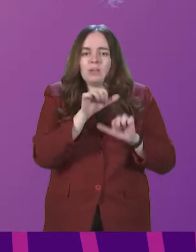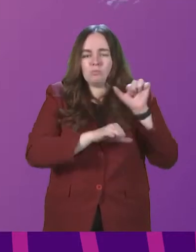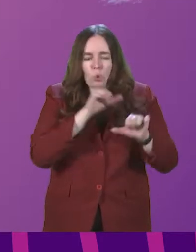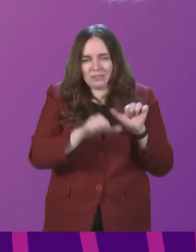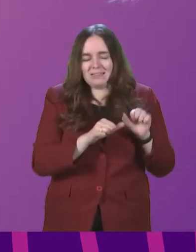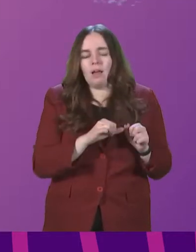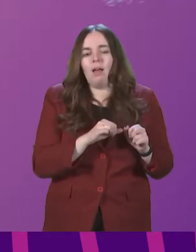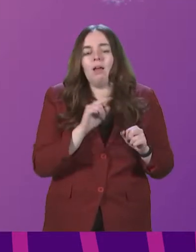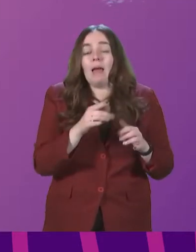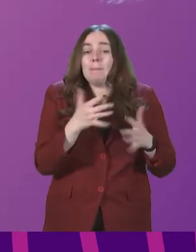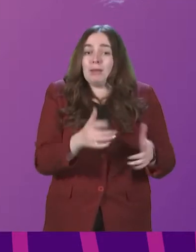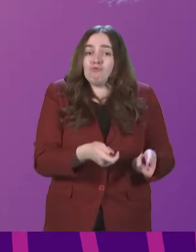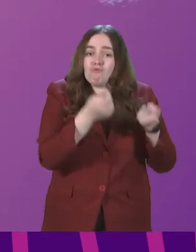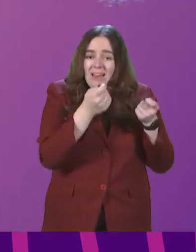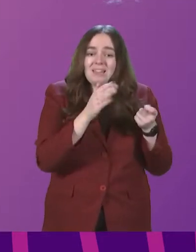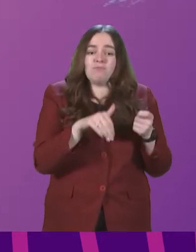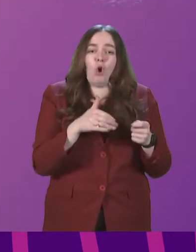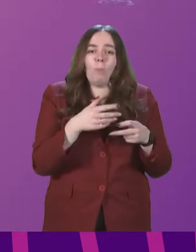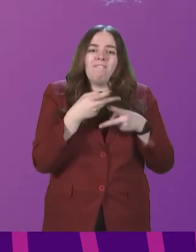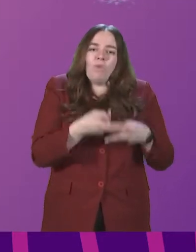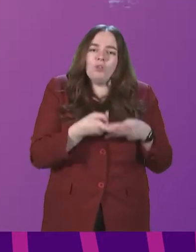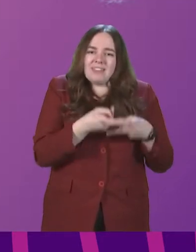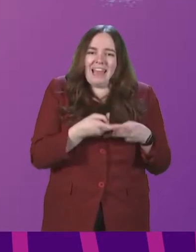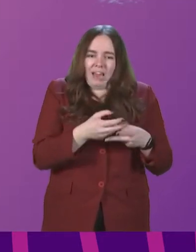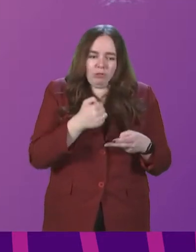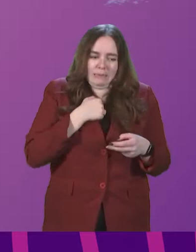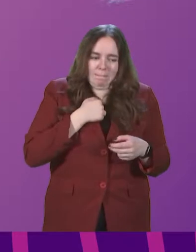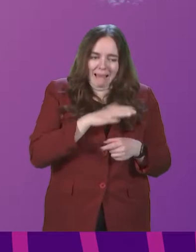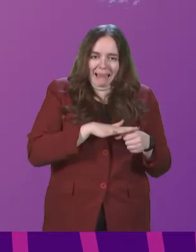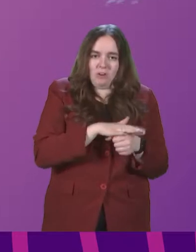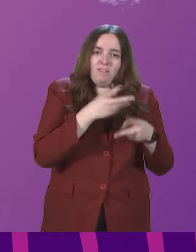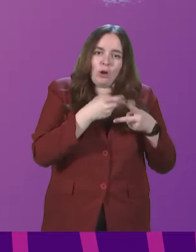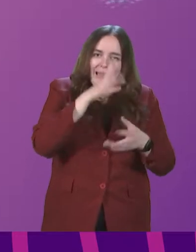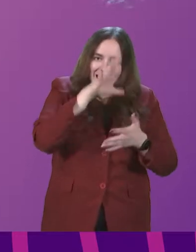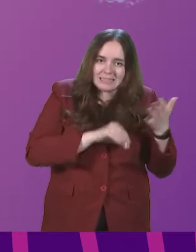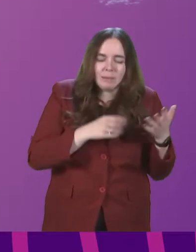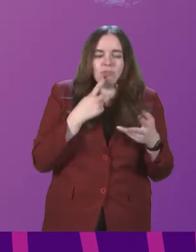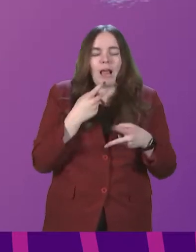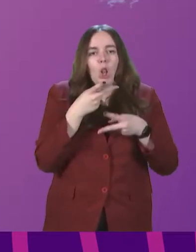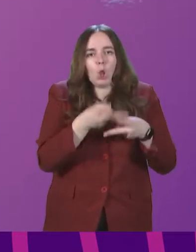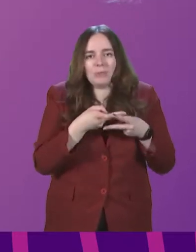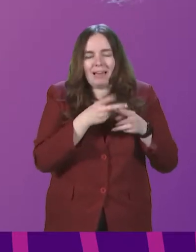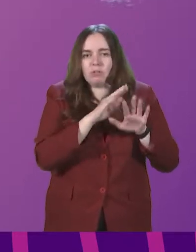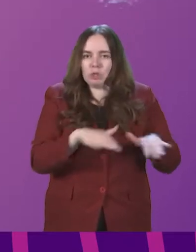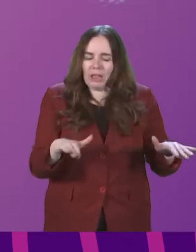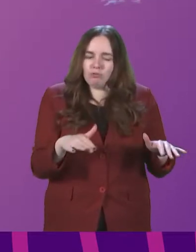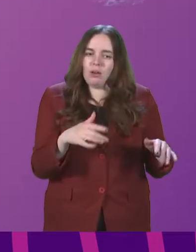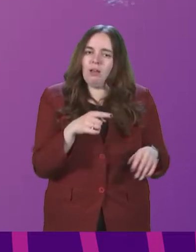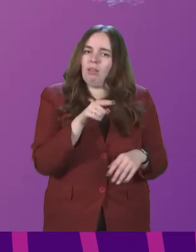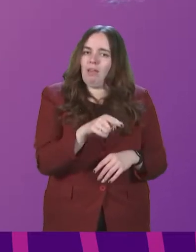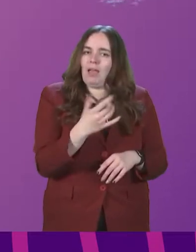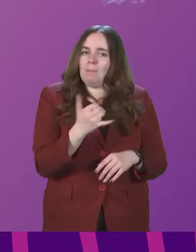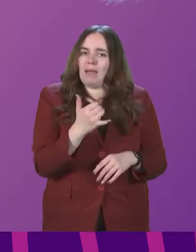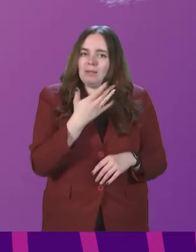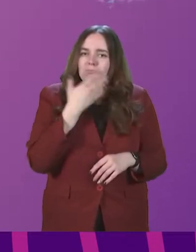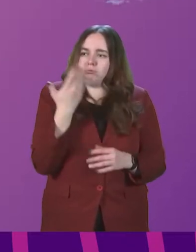that's it's been raised to me by foster carers in my area for care experience and looked after children. And the fact that they might not have